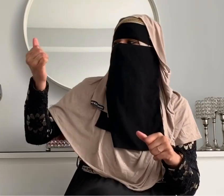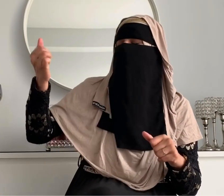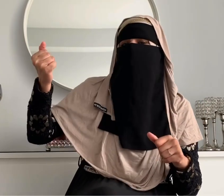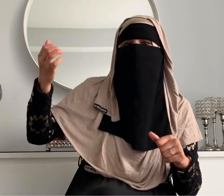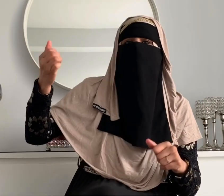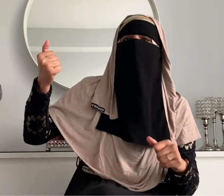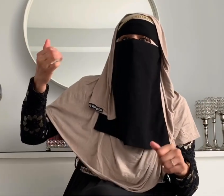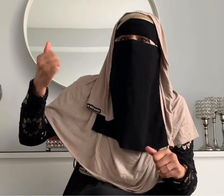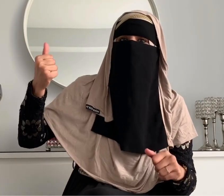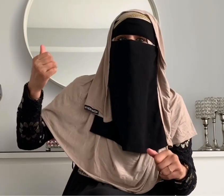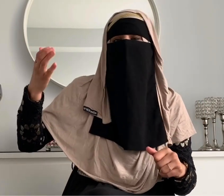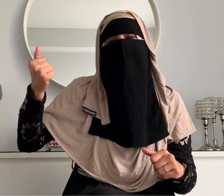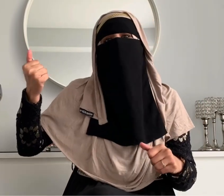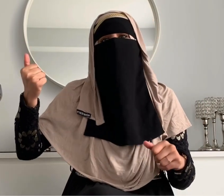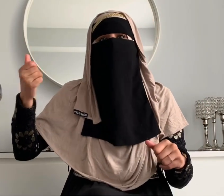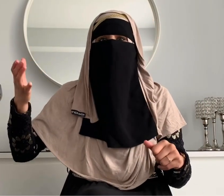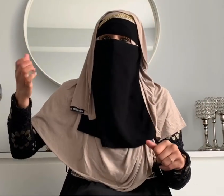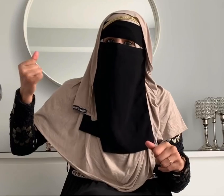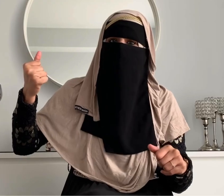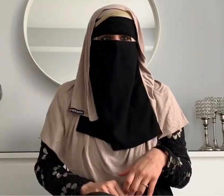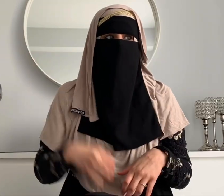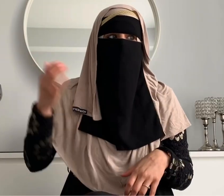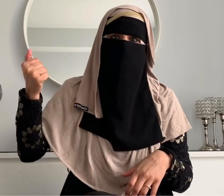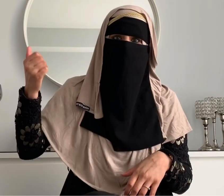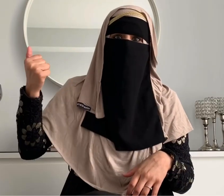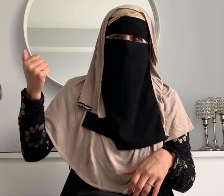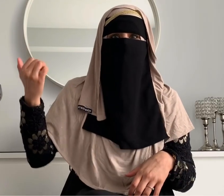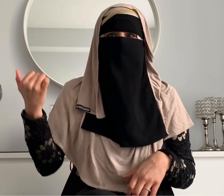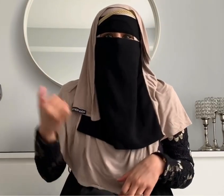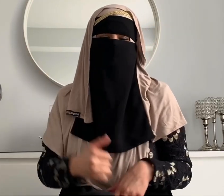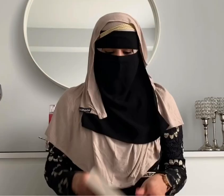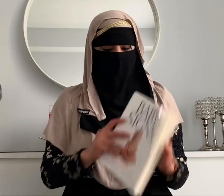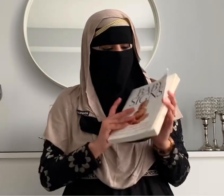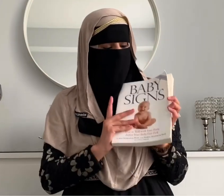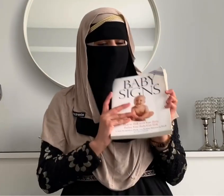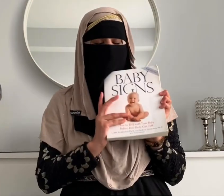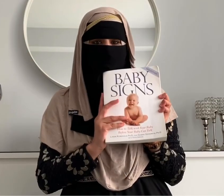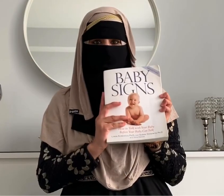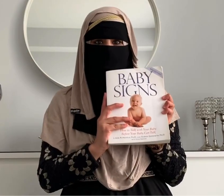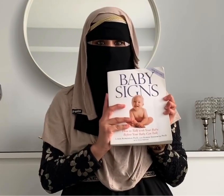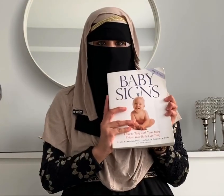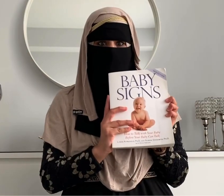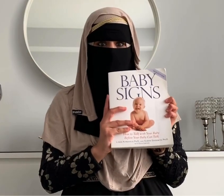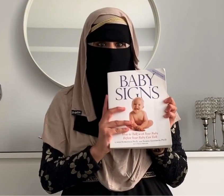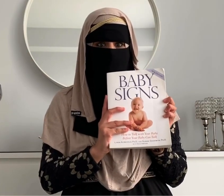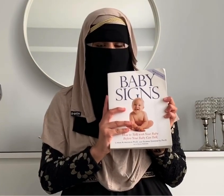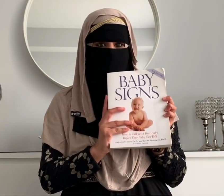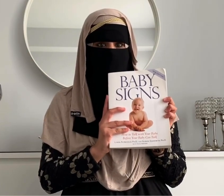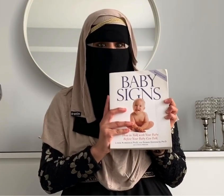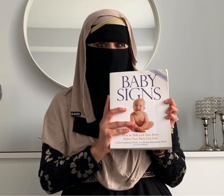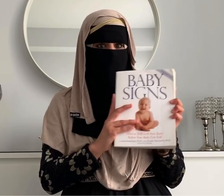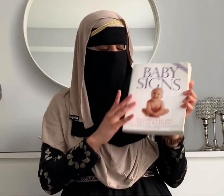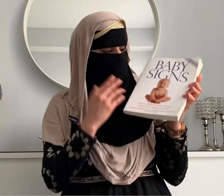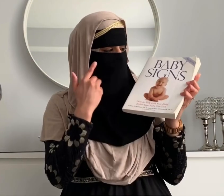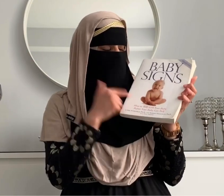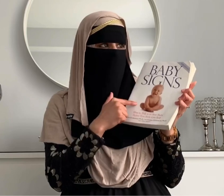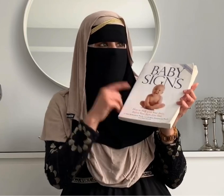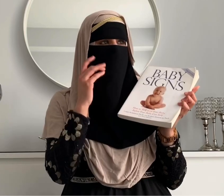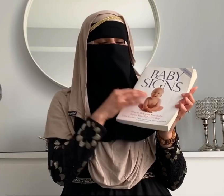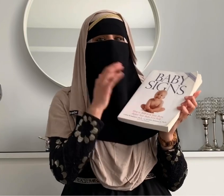say this i'm like milk and then i say dude or i say doodoo you guys this is the book that i recommend for baby sign language i read it it's an